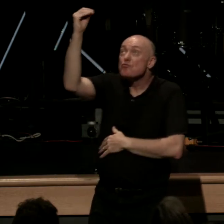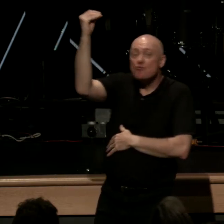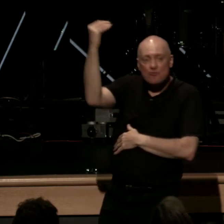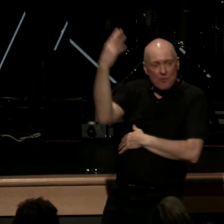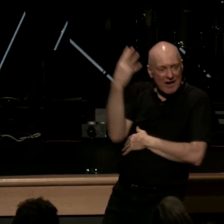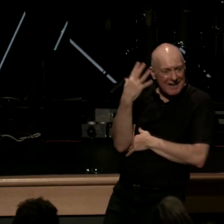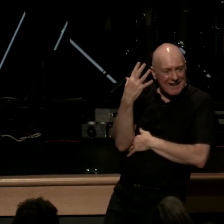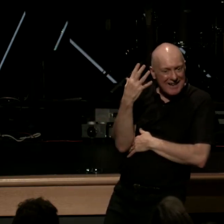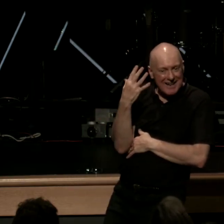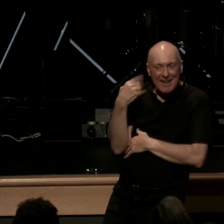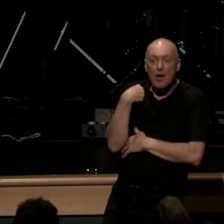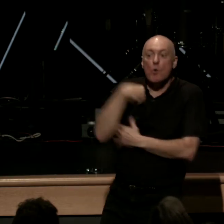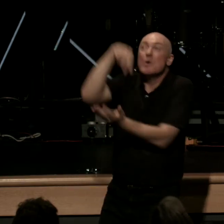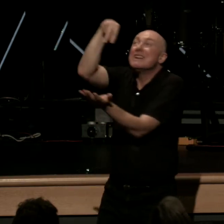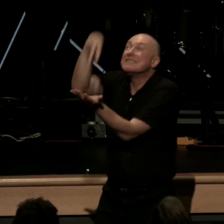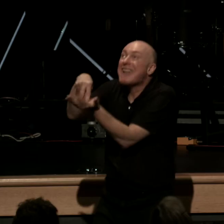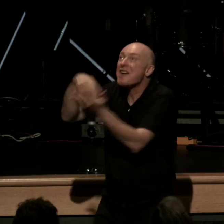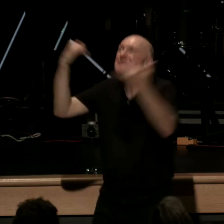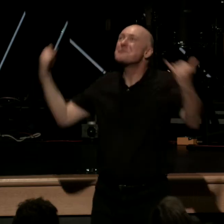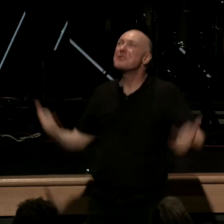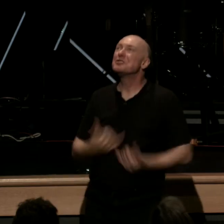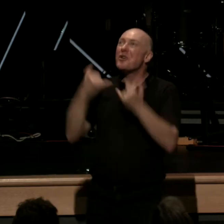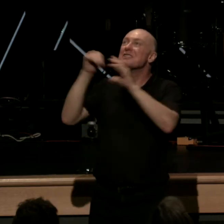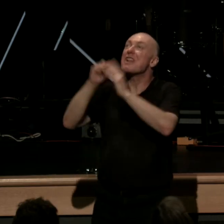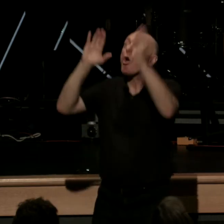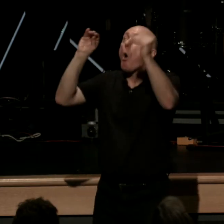in which we stand in which we rejoice in the hope of the glory of God